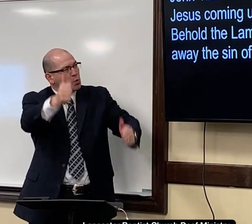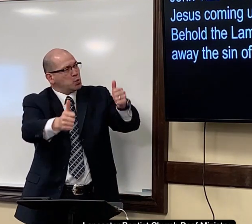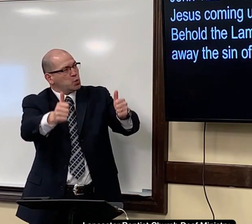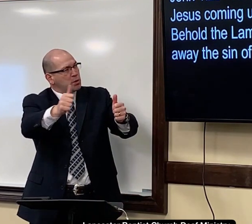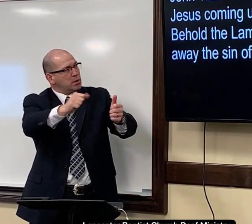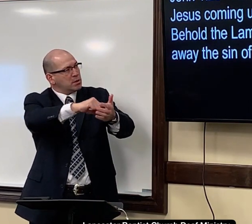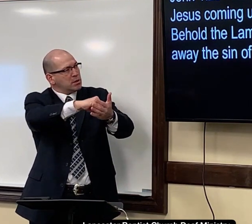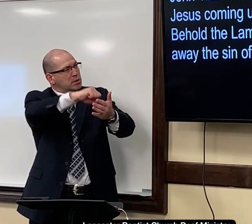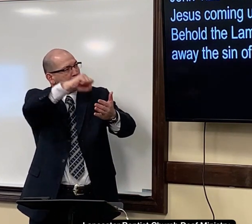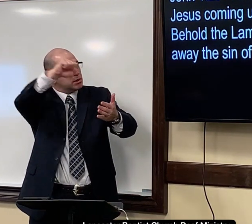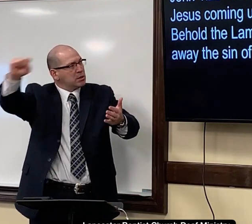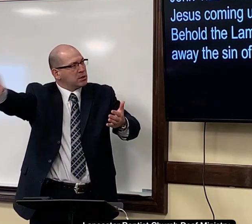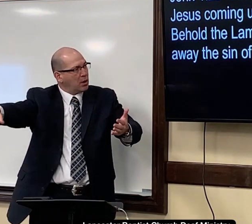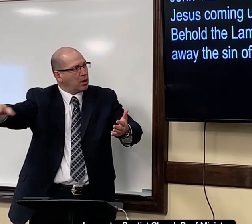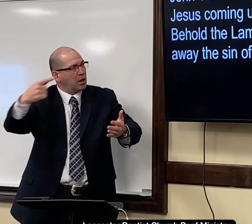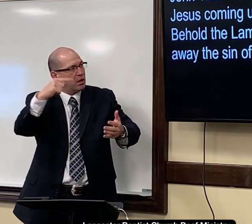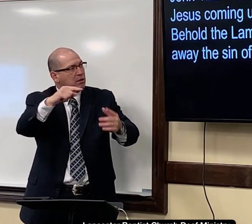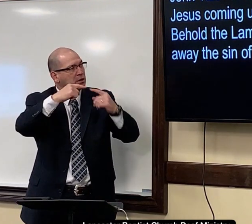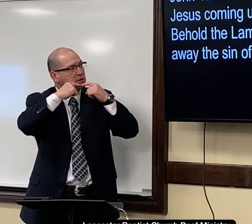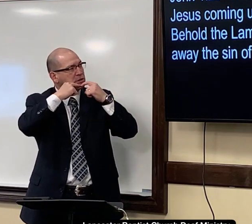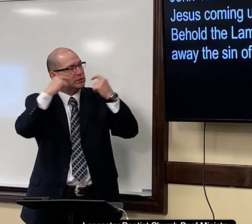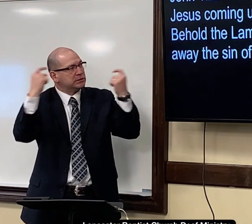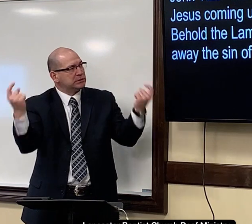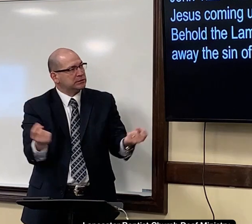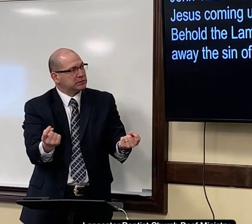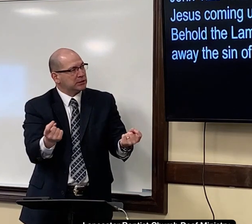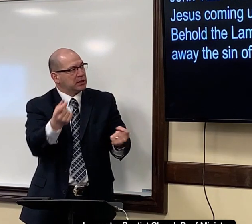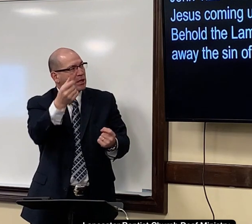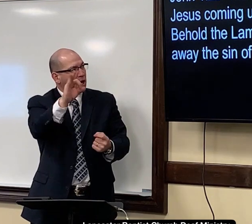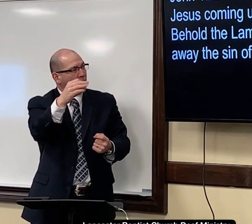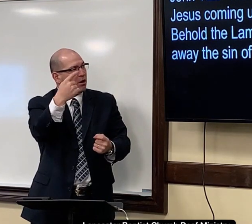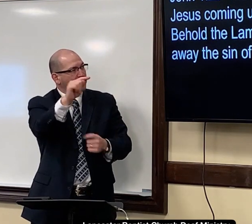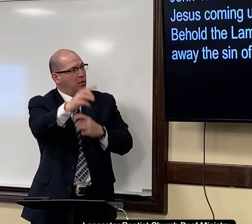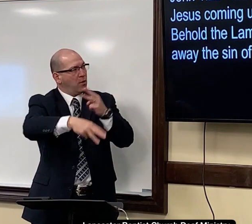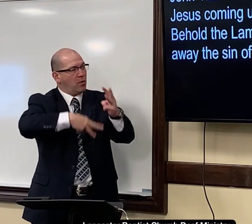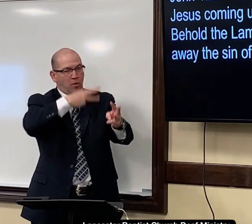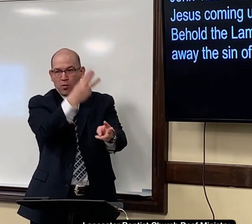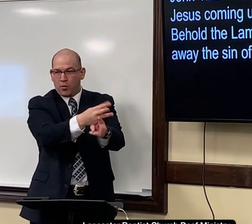which taketh away the sin of the world